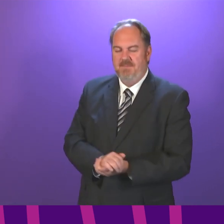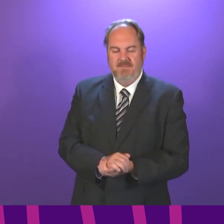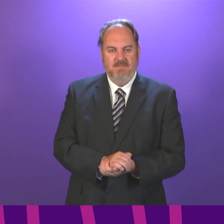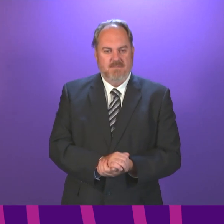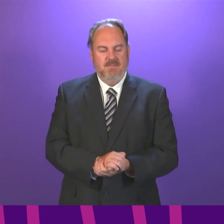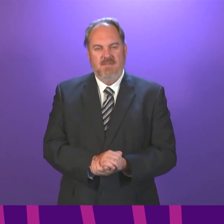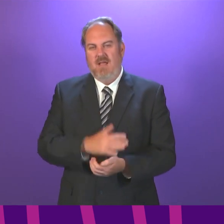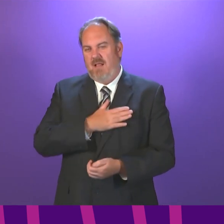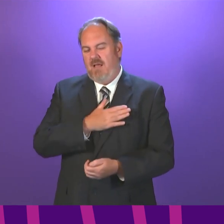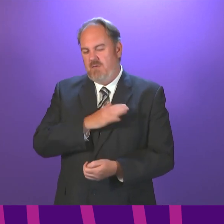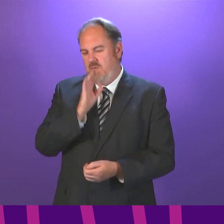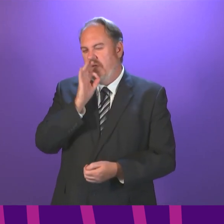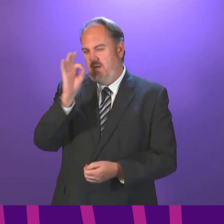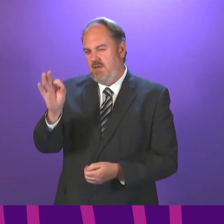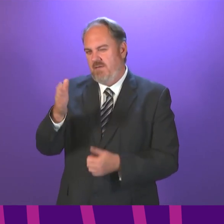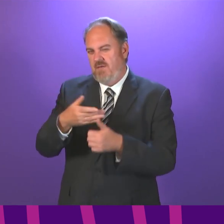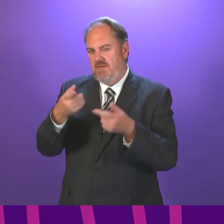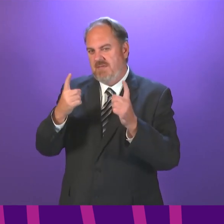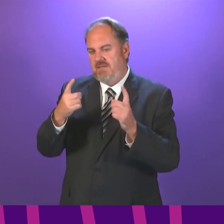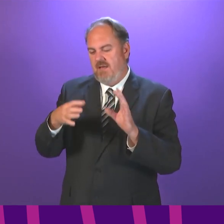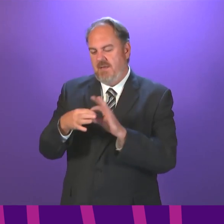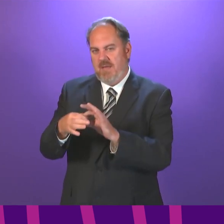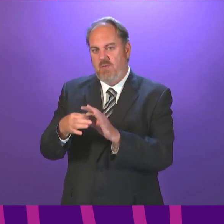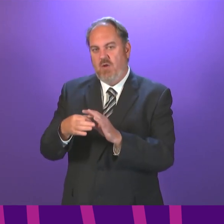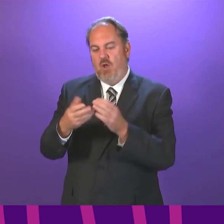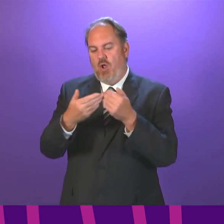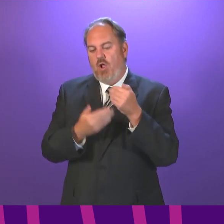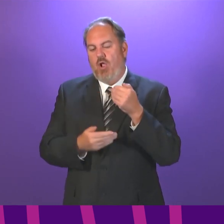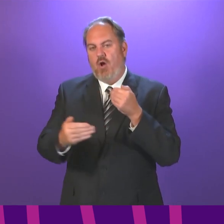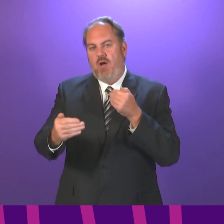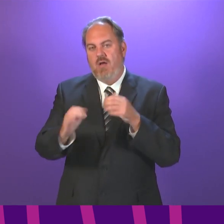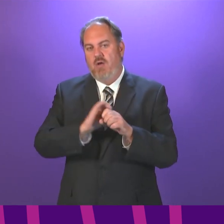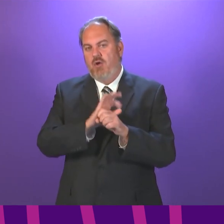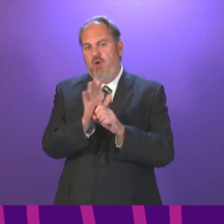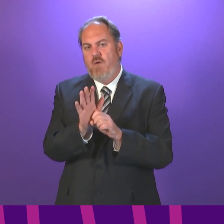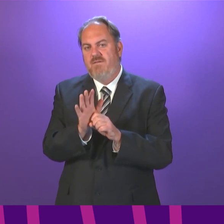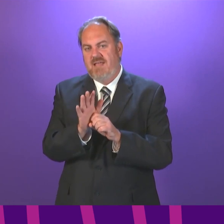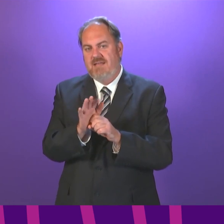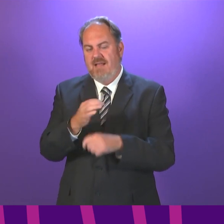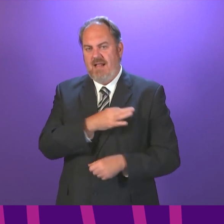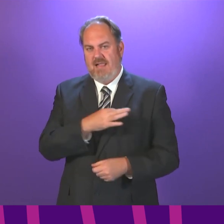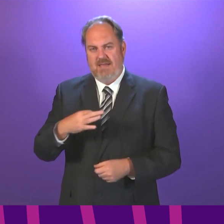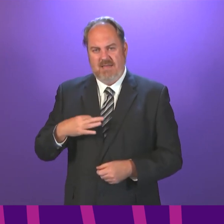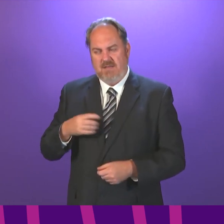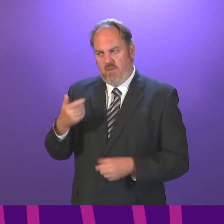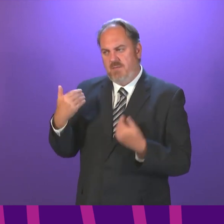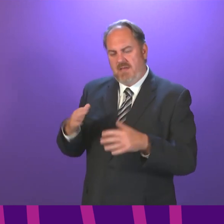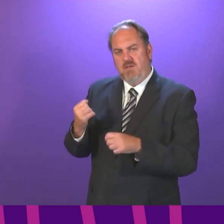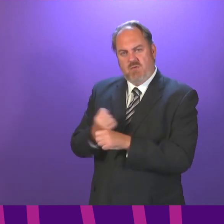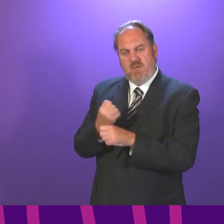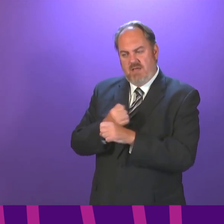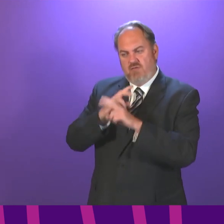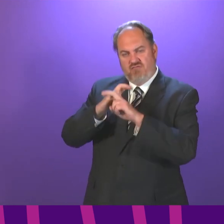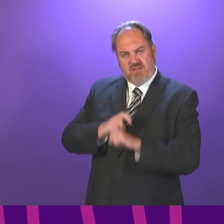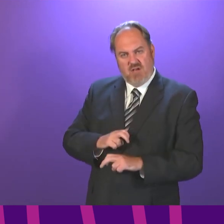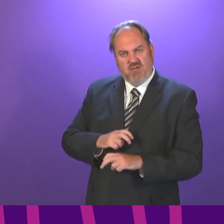I want to ask the First Minister about long COVID clinics. I know the Scottish Government has funded research into long COVID and a recent